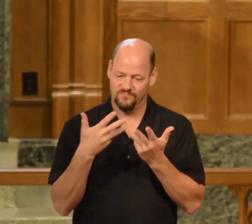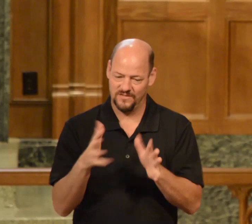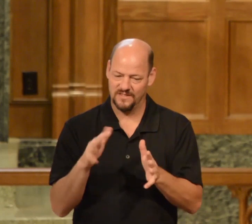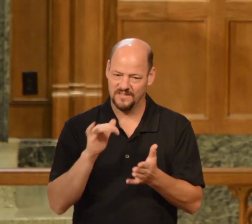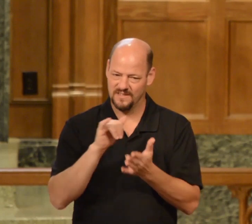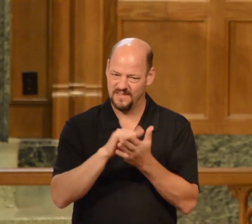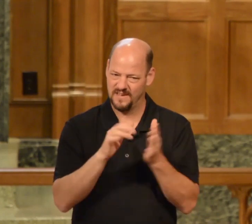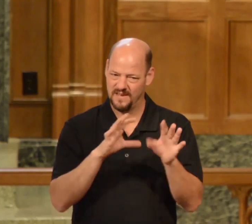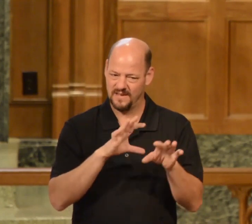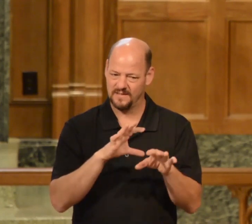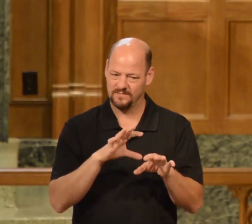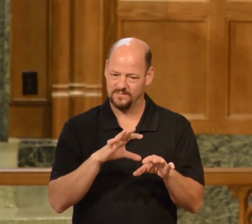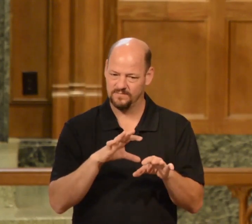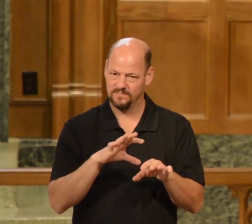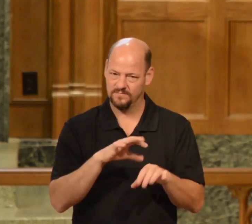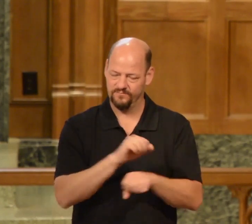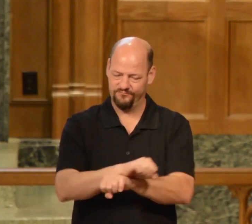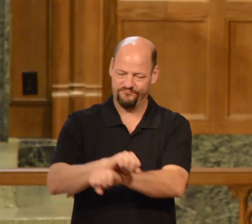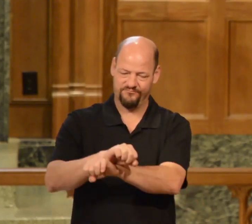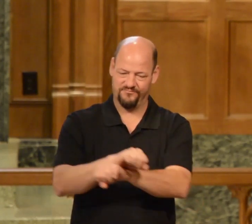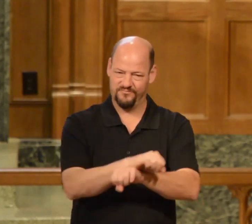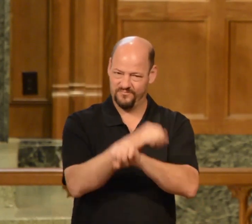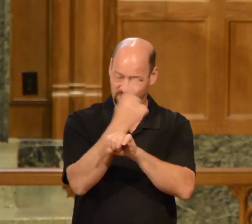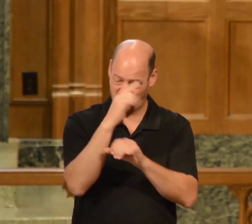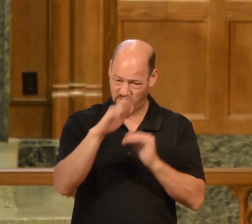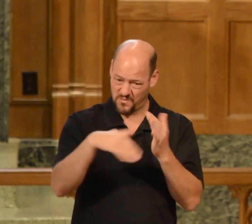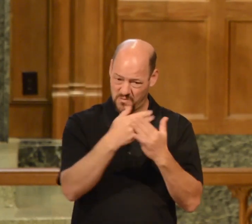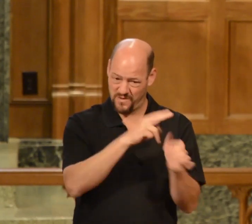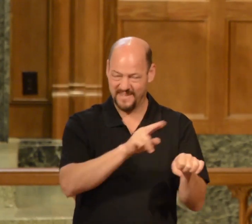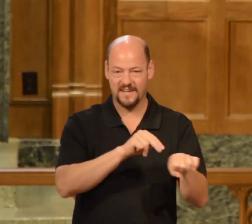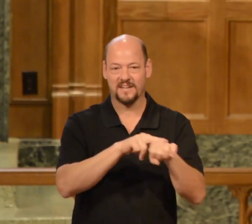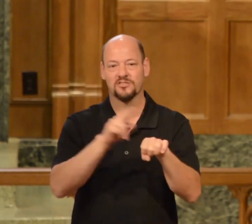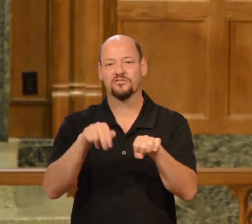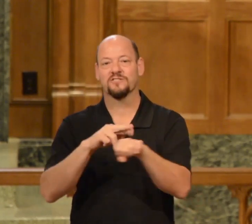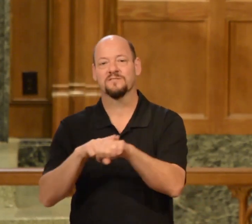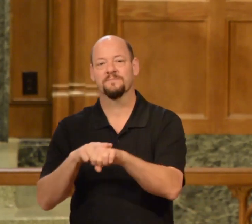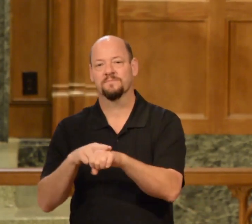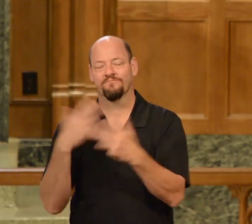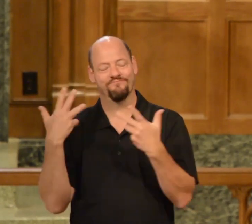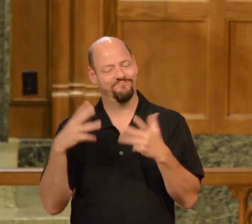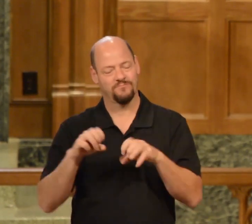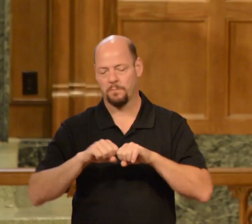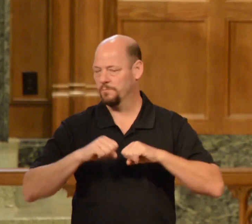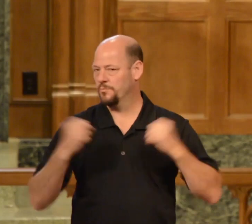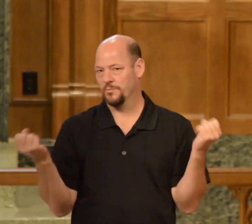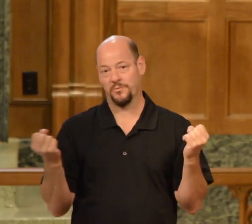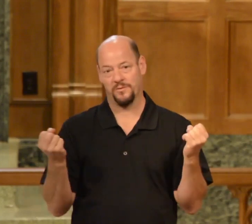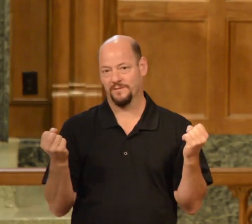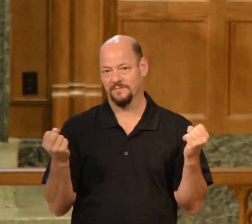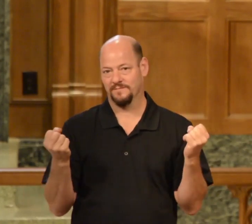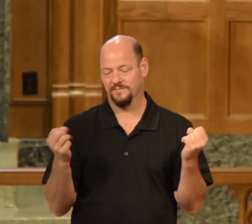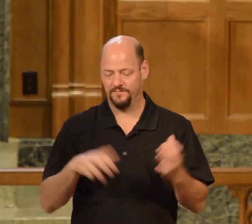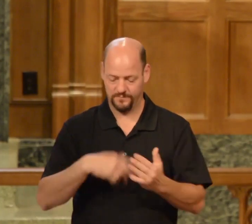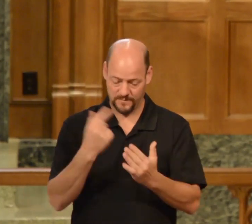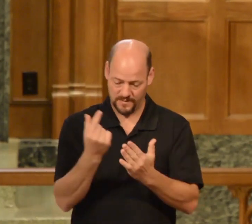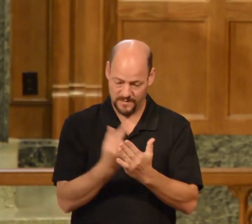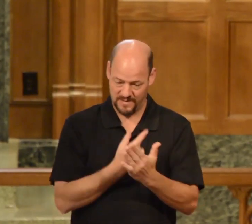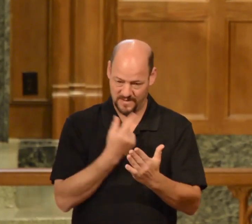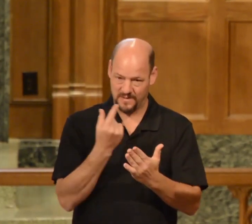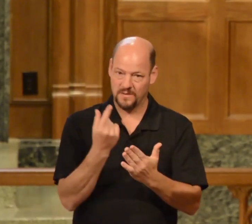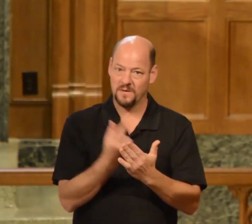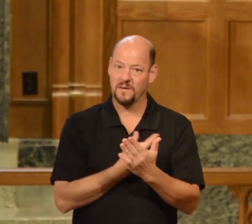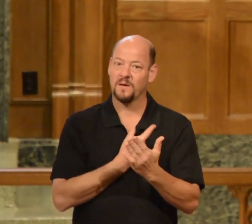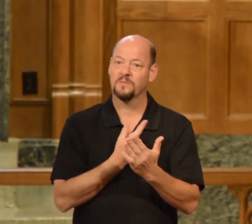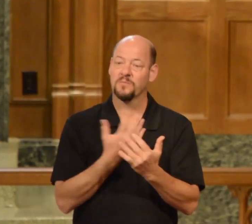bondage on all the nations has been broken. and how the gospel is going into